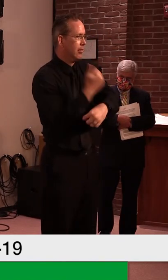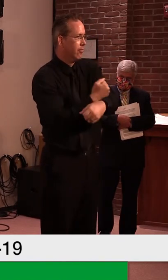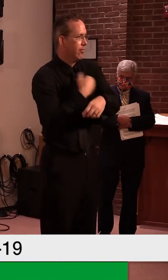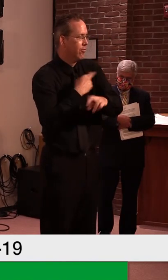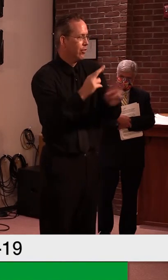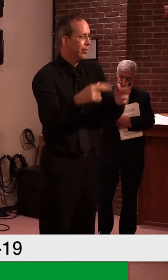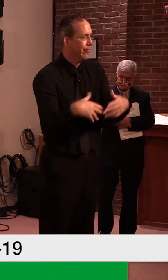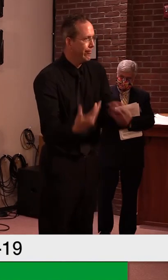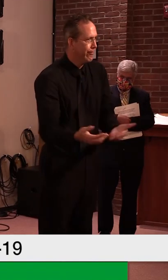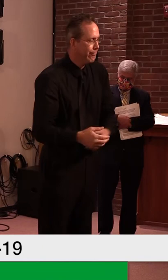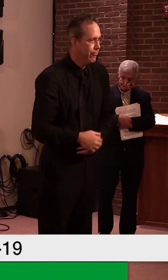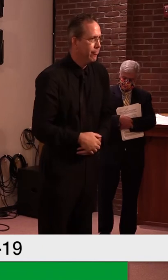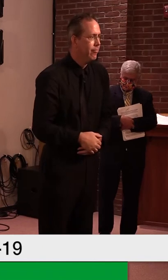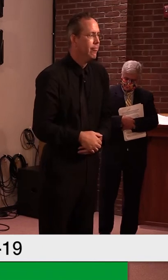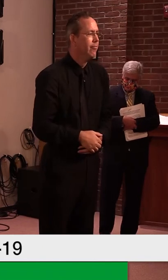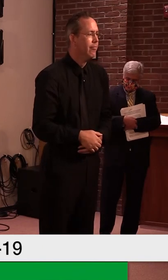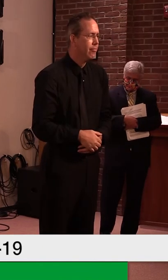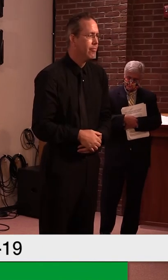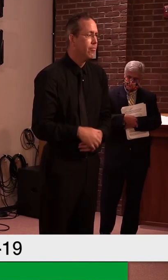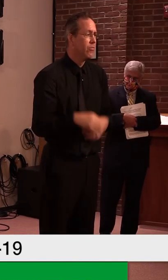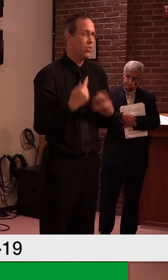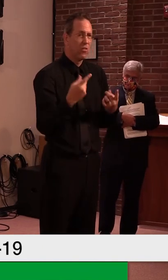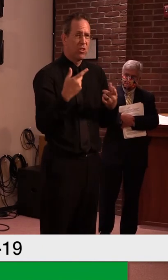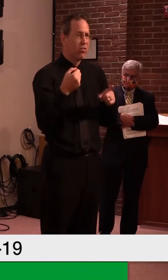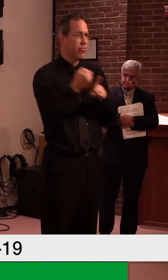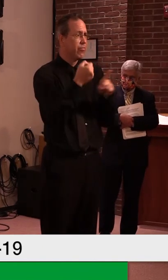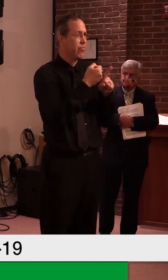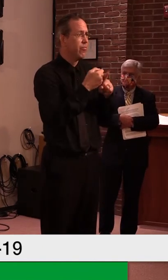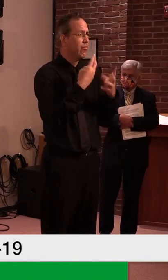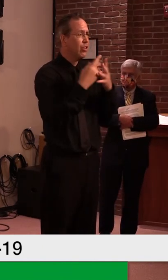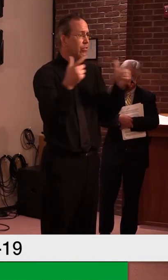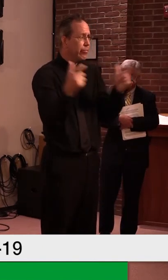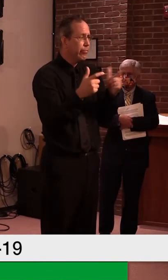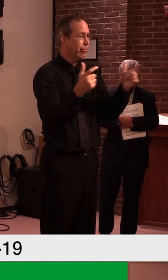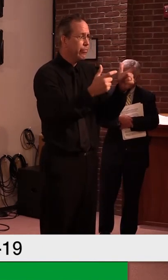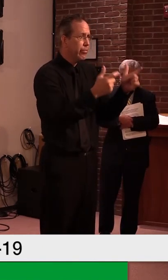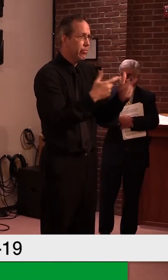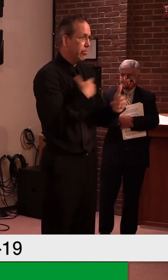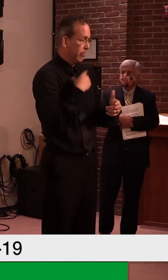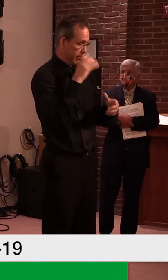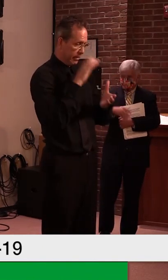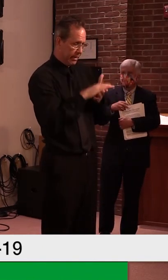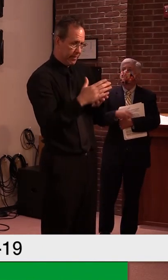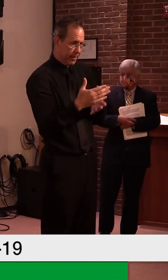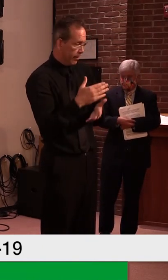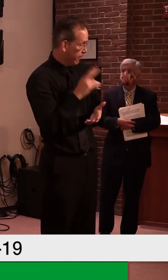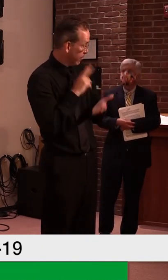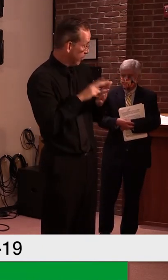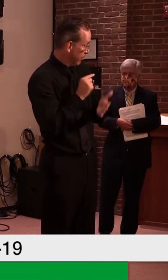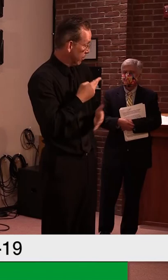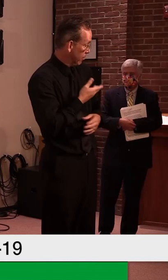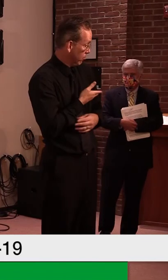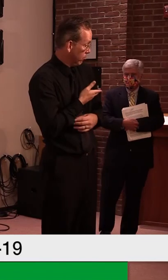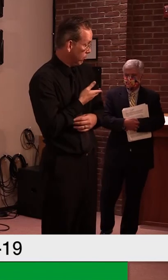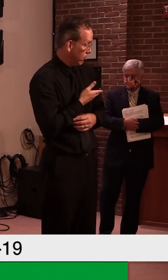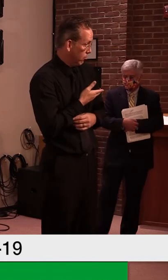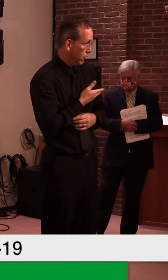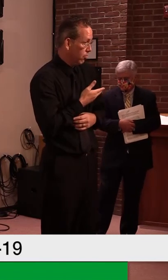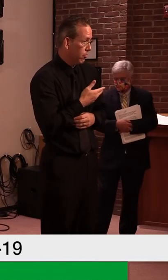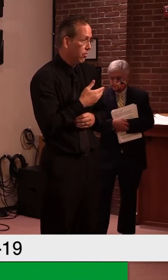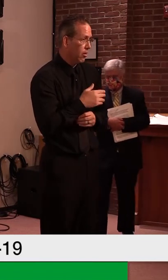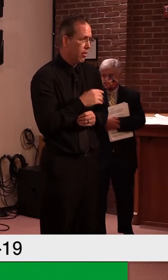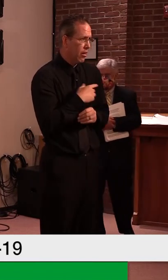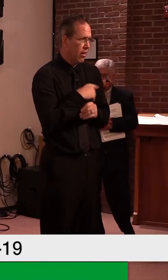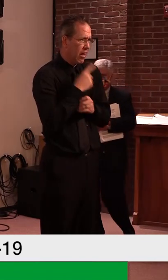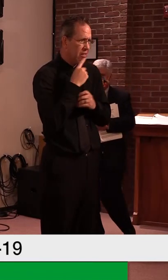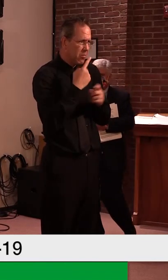have reduced, uh, over this period of time. Because I believe it's been like 300, uh, 300 and something, uh, is the